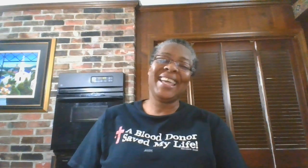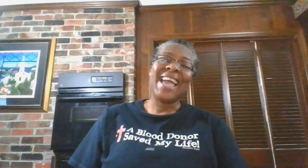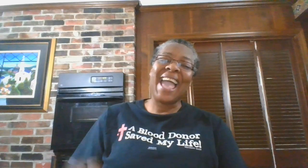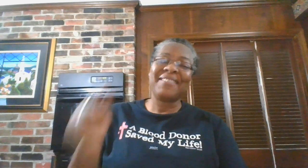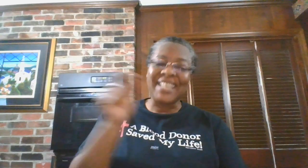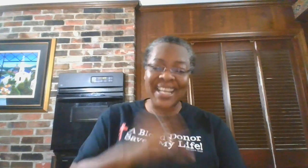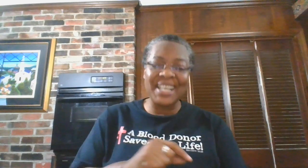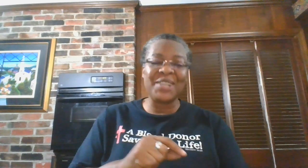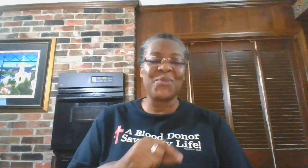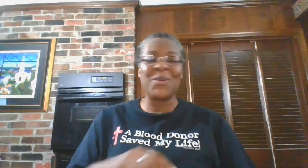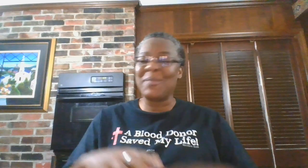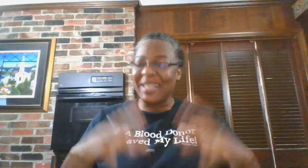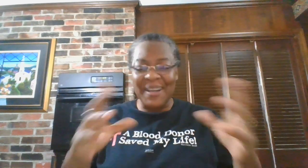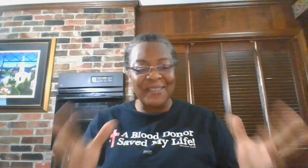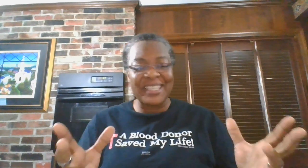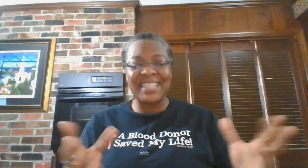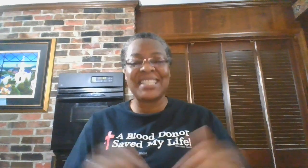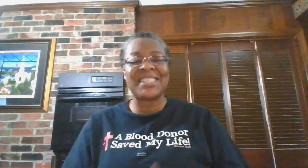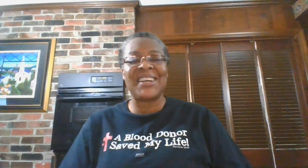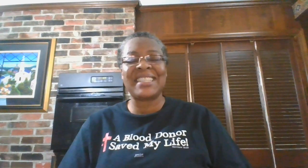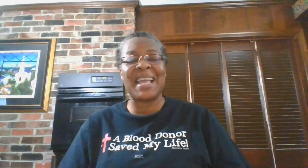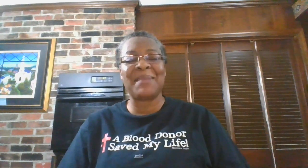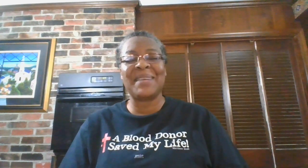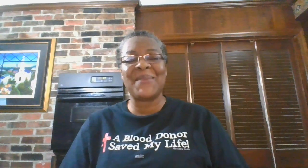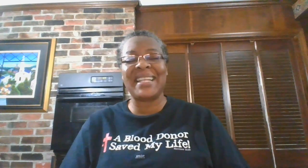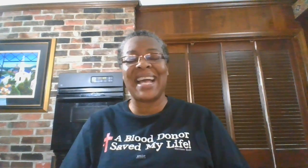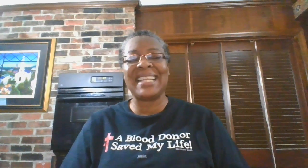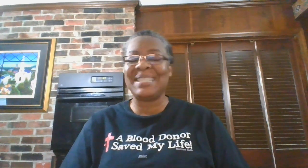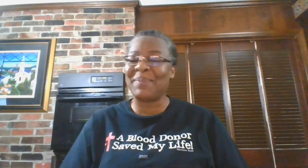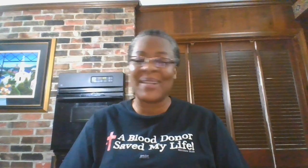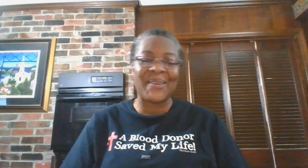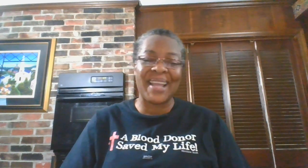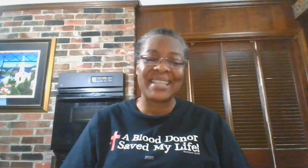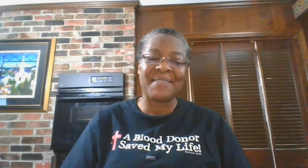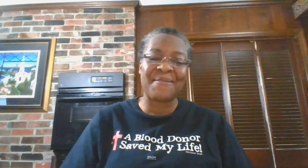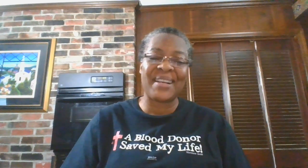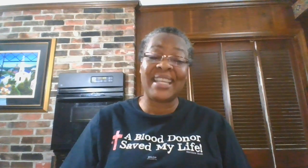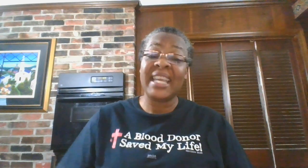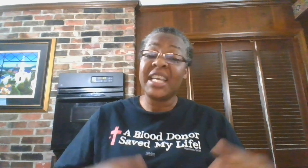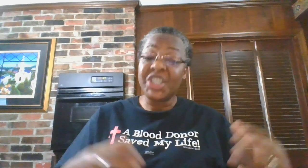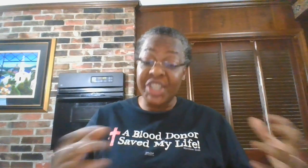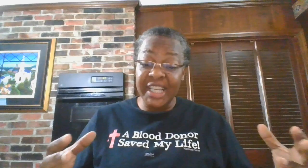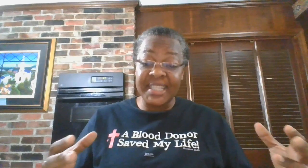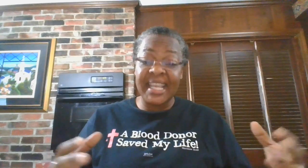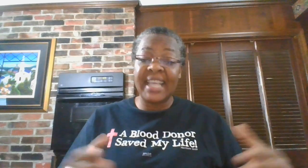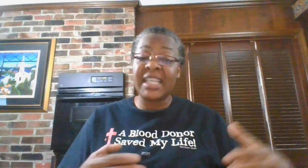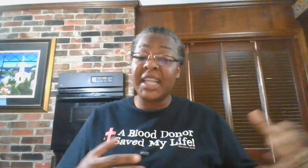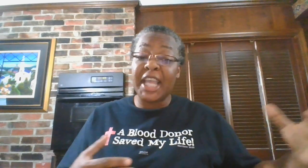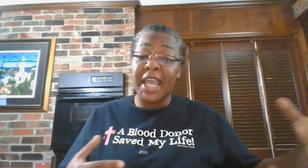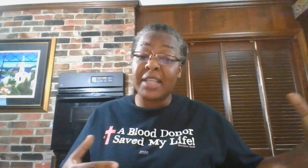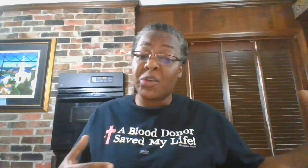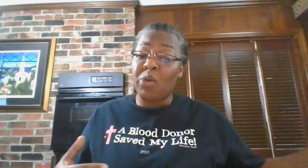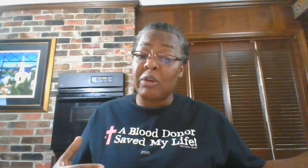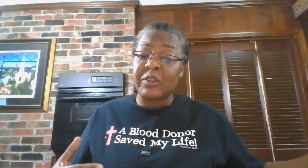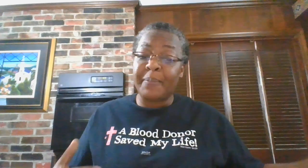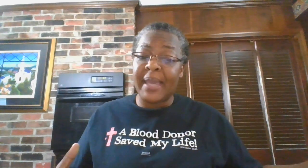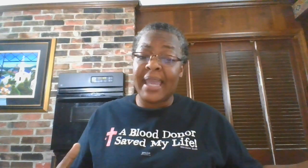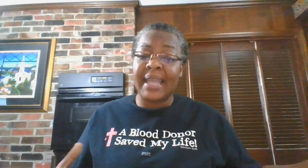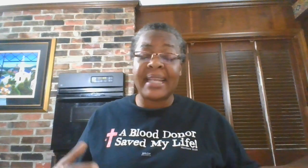After getting in the room and the conversation starts happening and whatnot, he's been all nice and friendly, she says he lays across the bed and